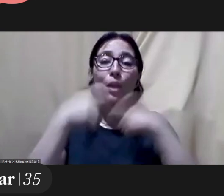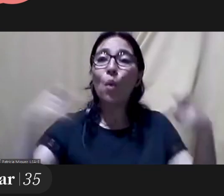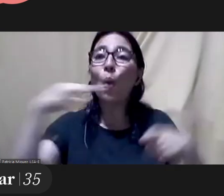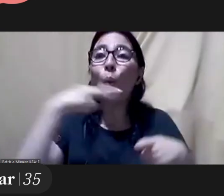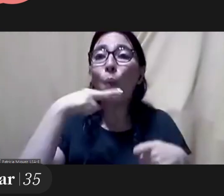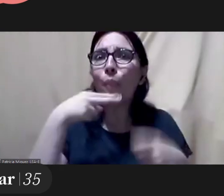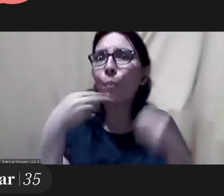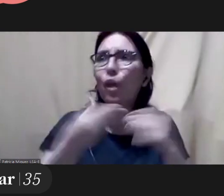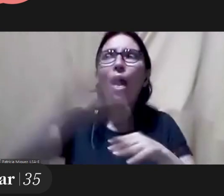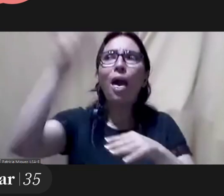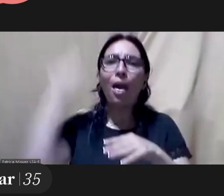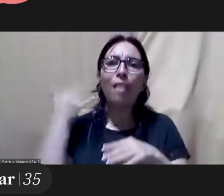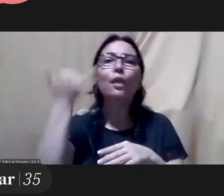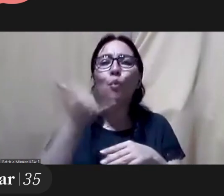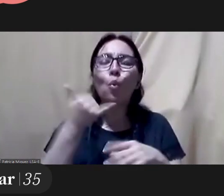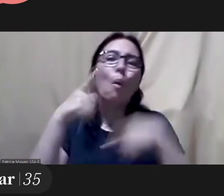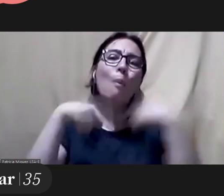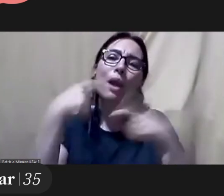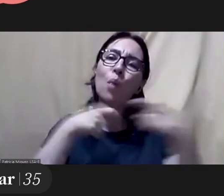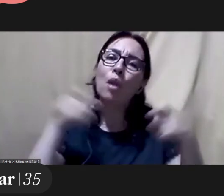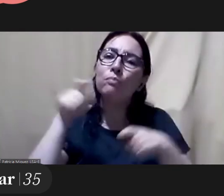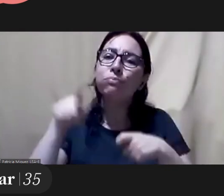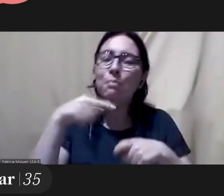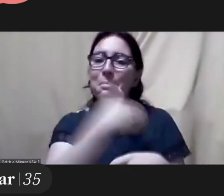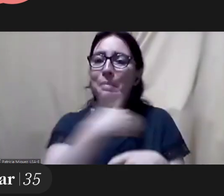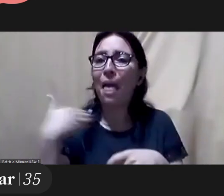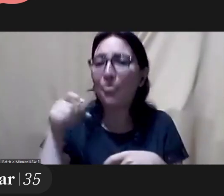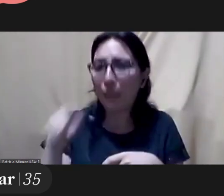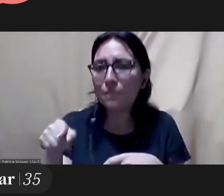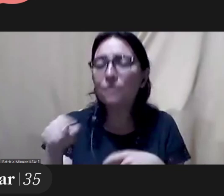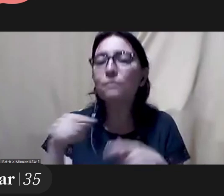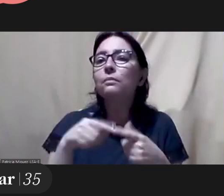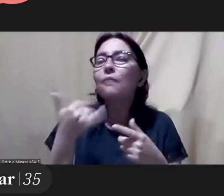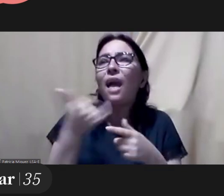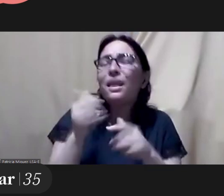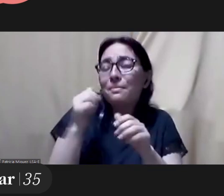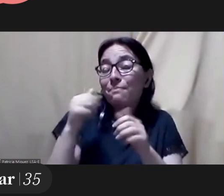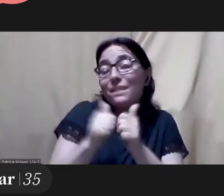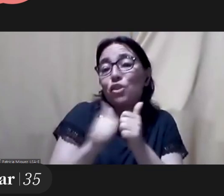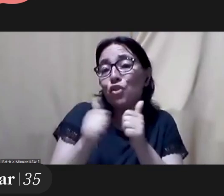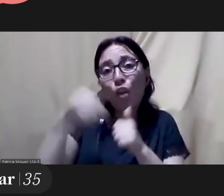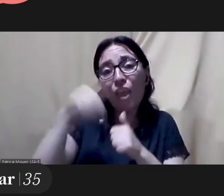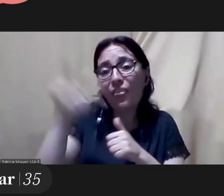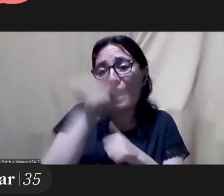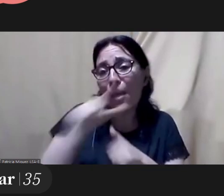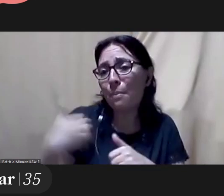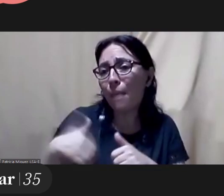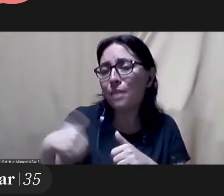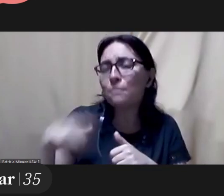because we have the mother's scarves. There's a history of our country